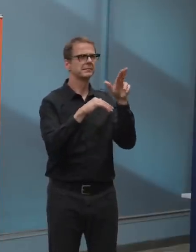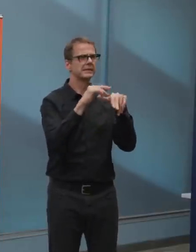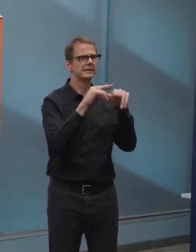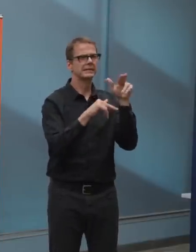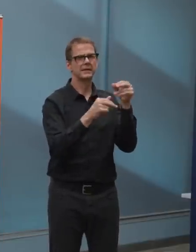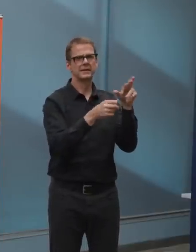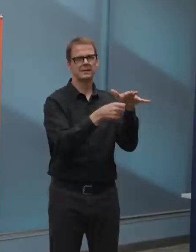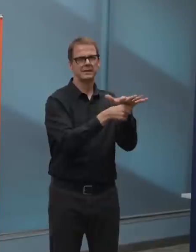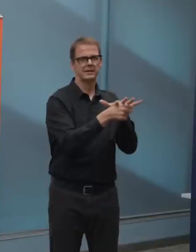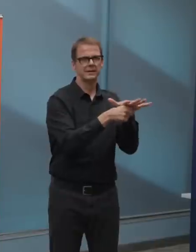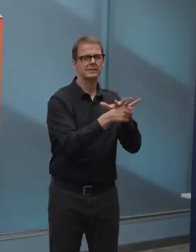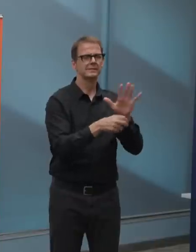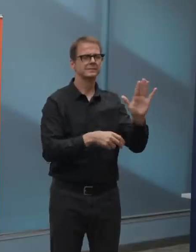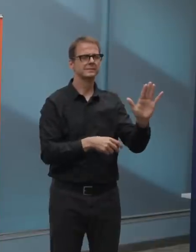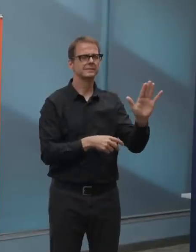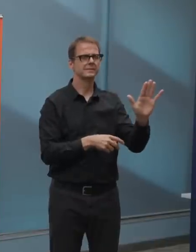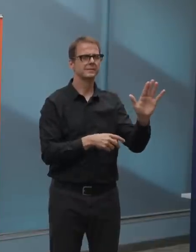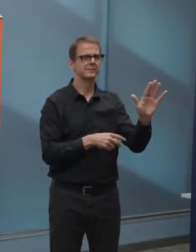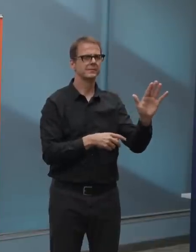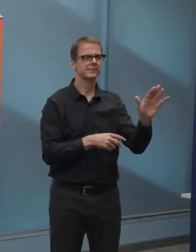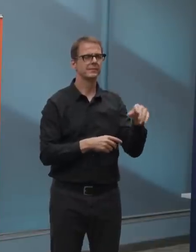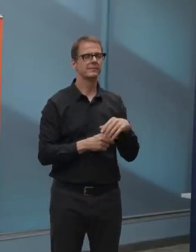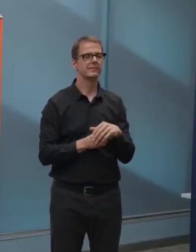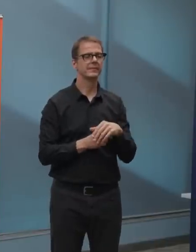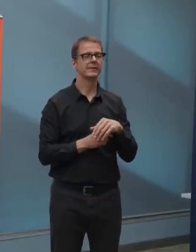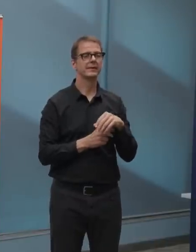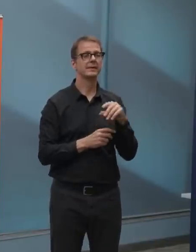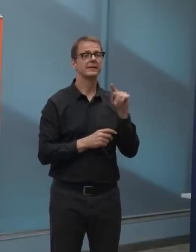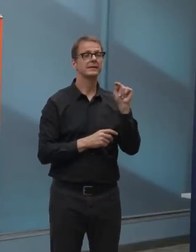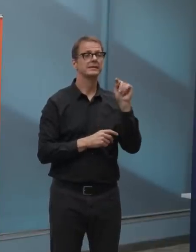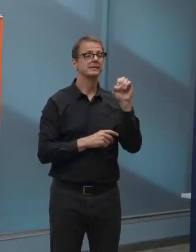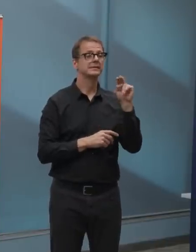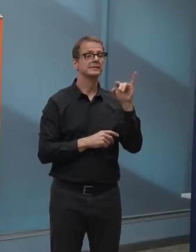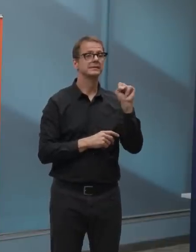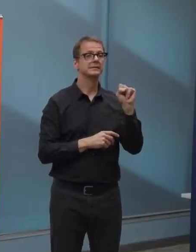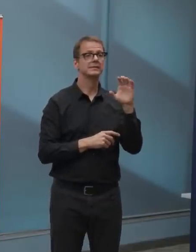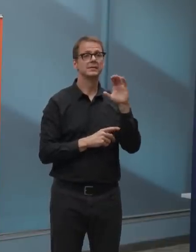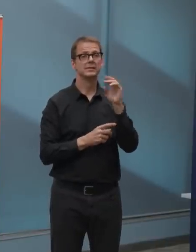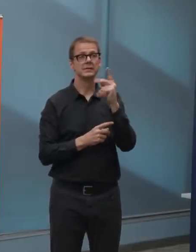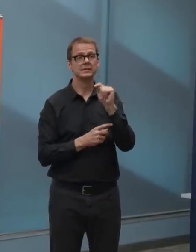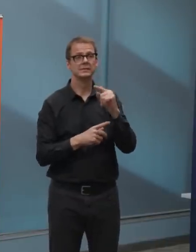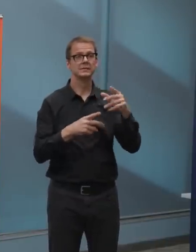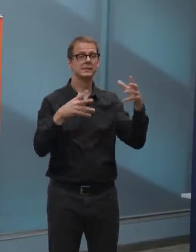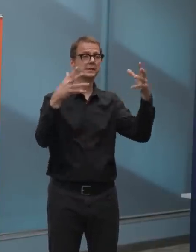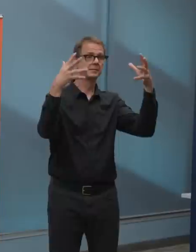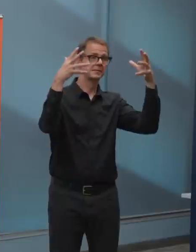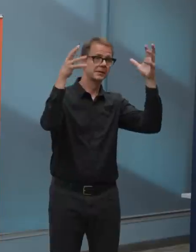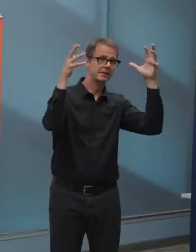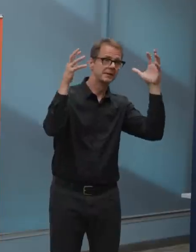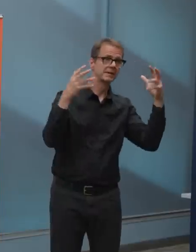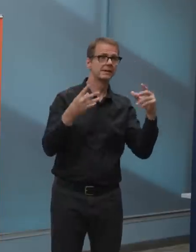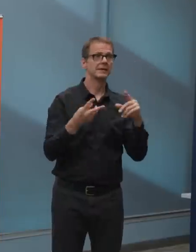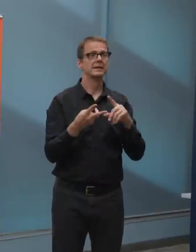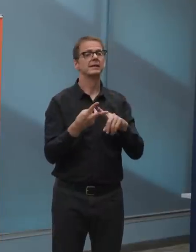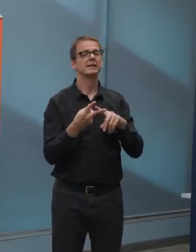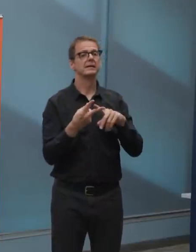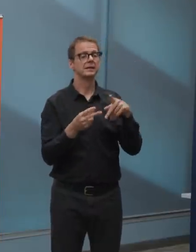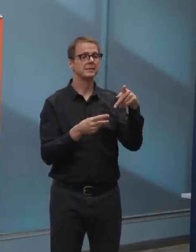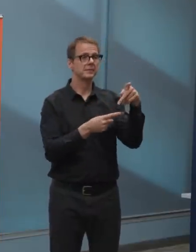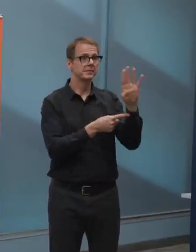the court sports, uh, tennis, pickleball, basketball, um, another way to think of it is